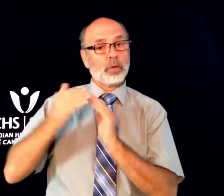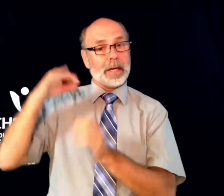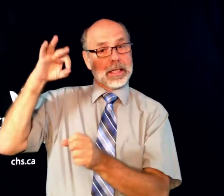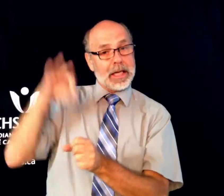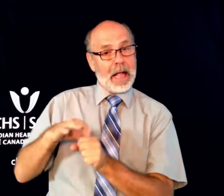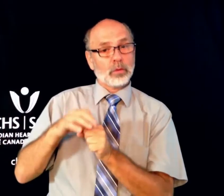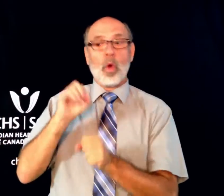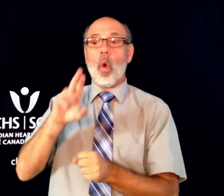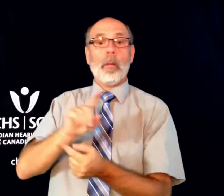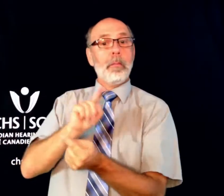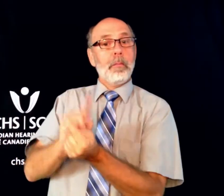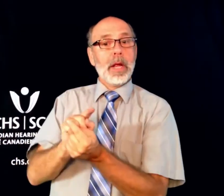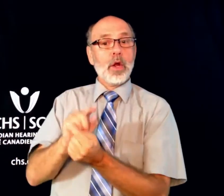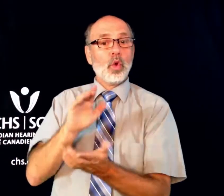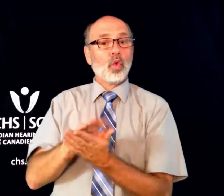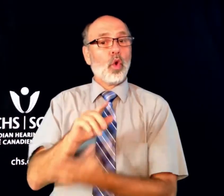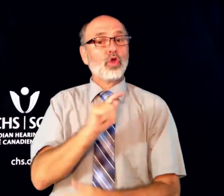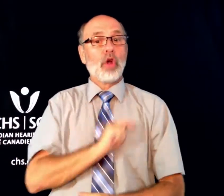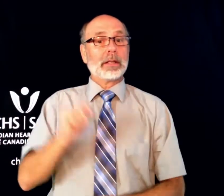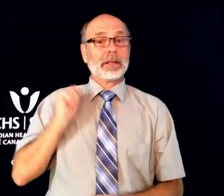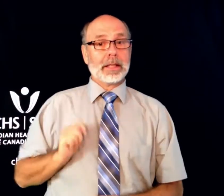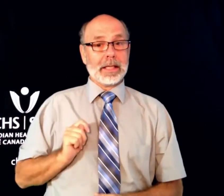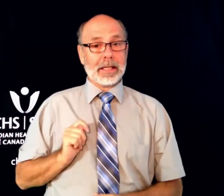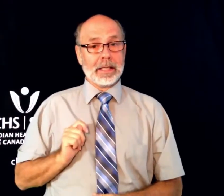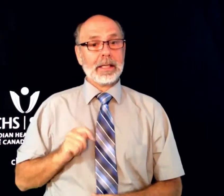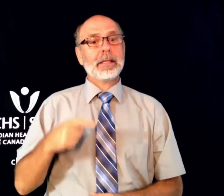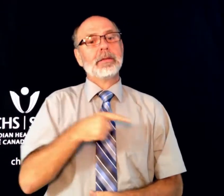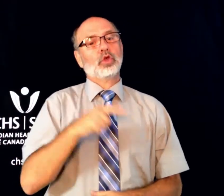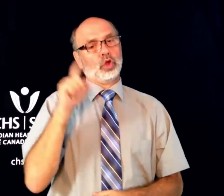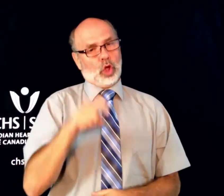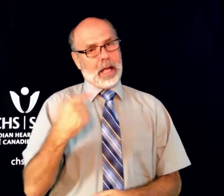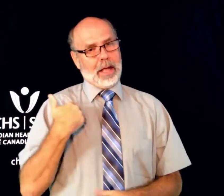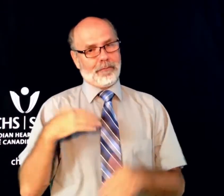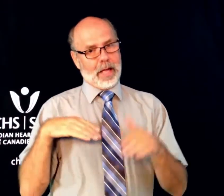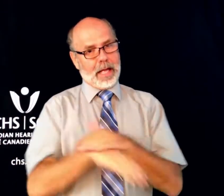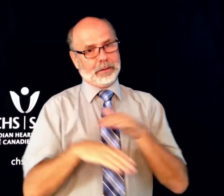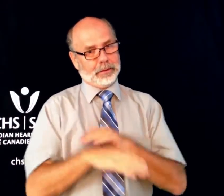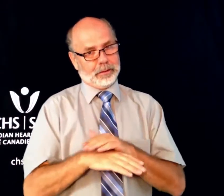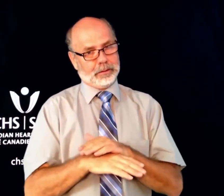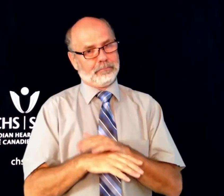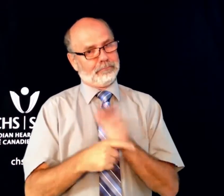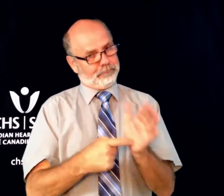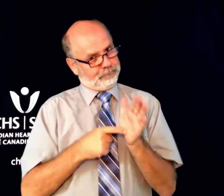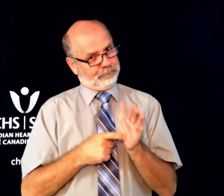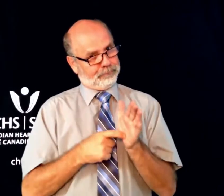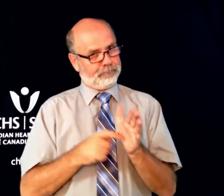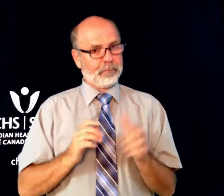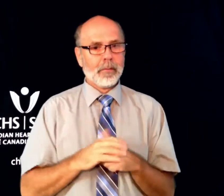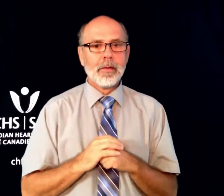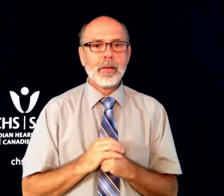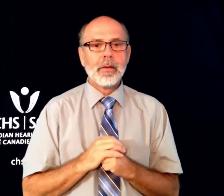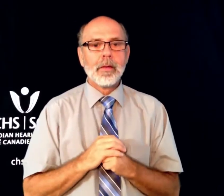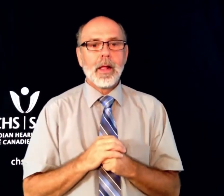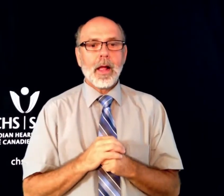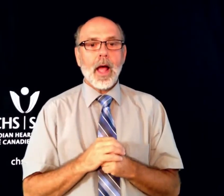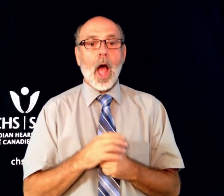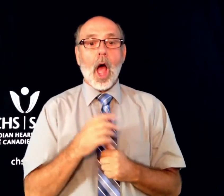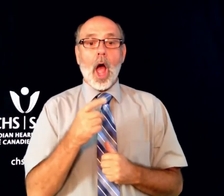a candidate who's running in a municipal election, or meet with a school board trustee, access is required.